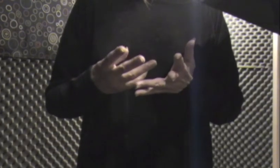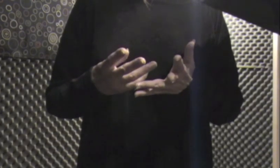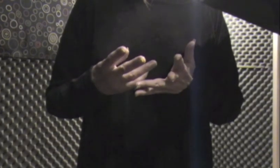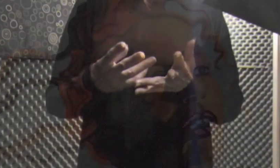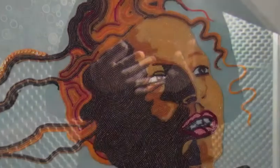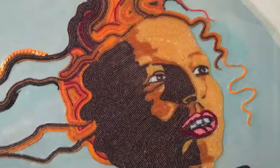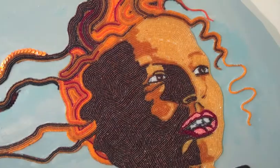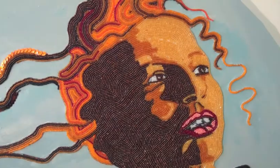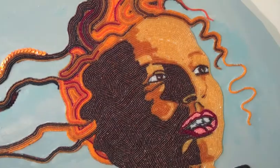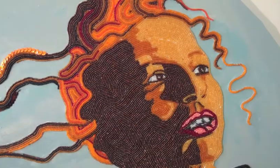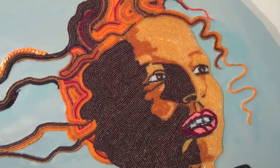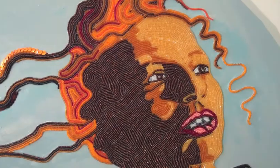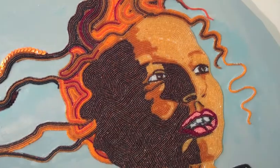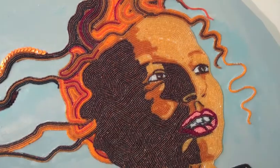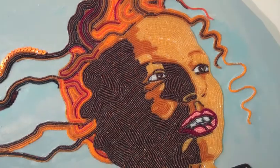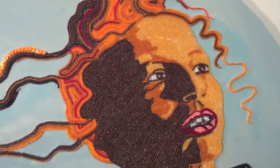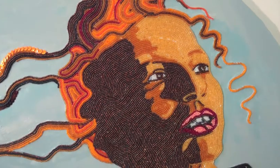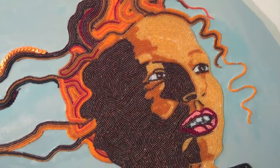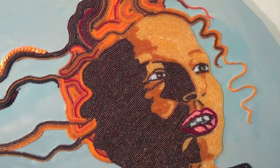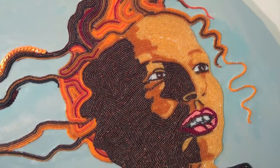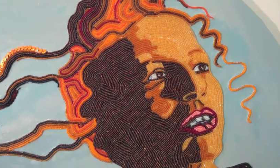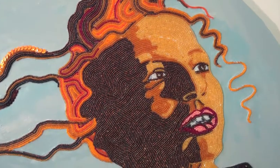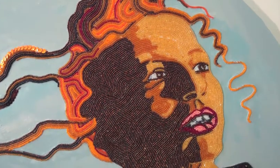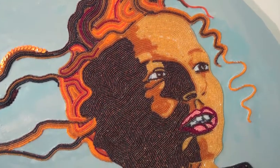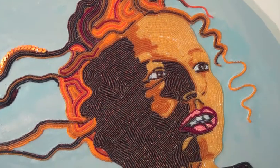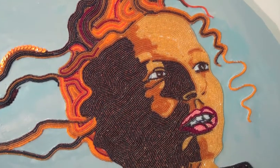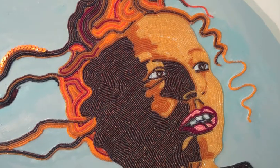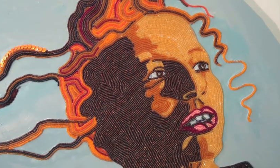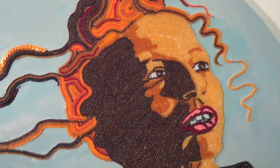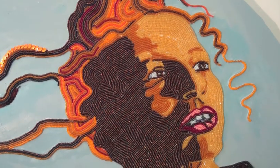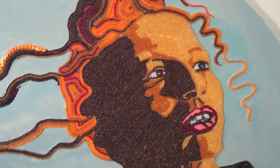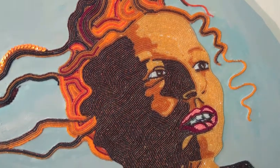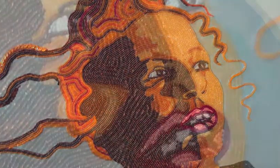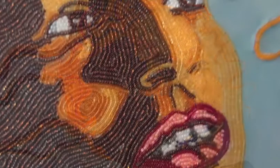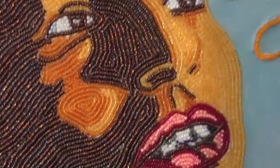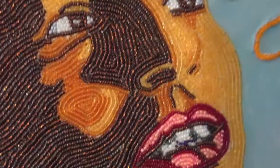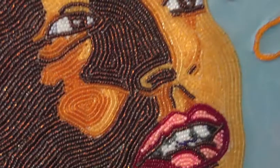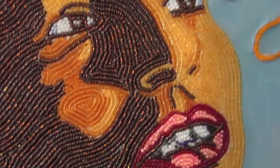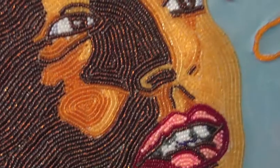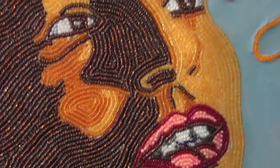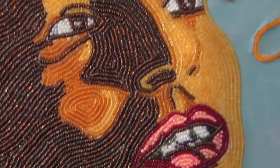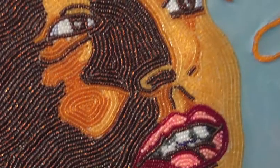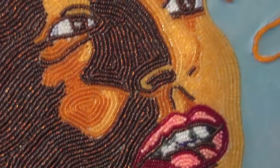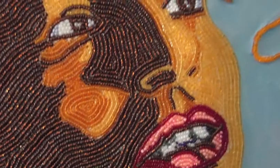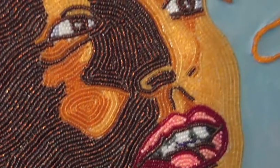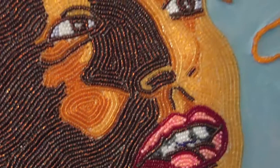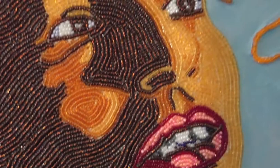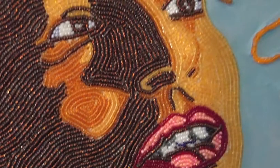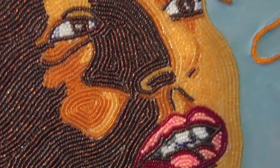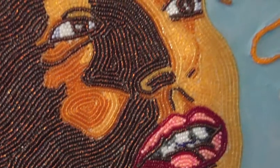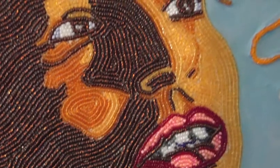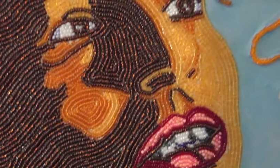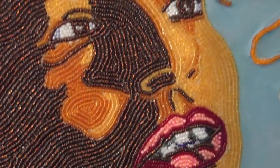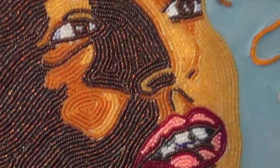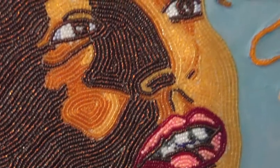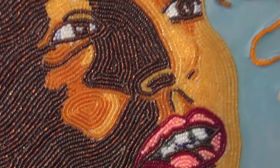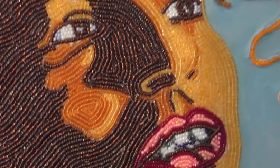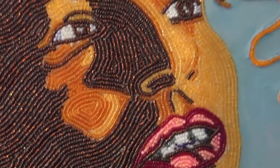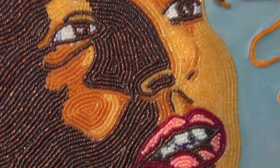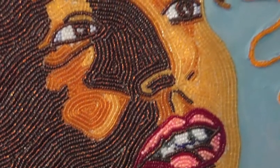mackerel Fisherman's Wife He promised me the world He brought me fish I hoped for